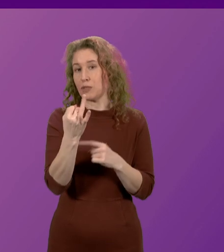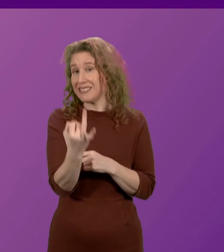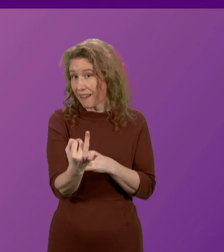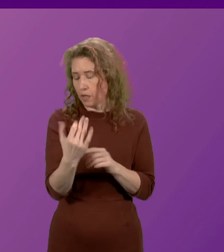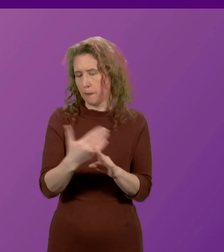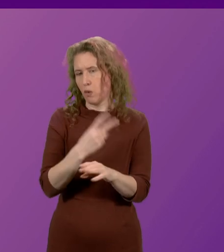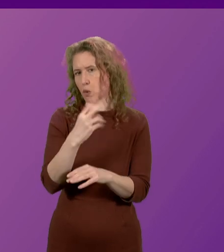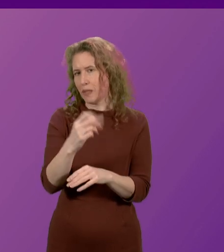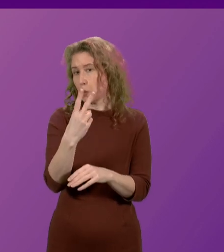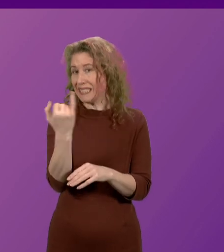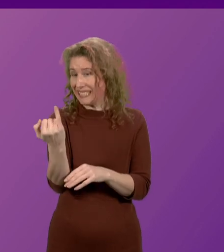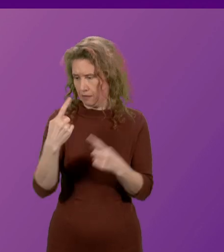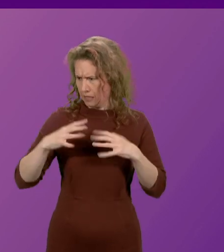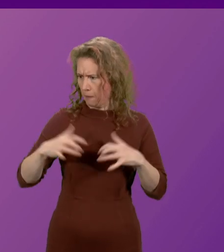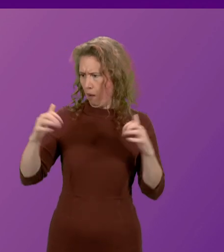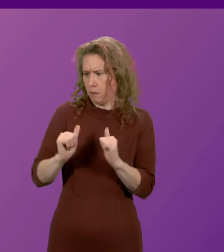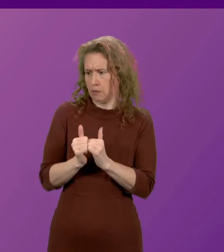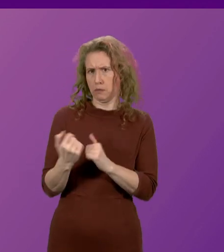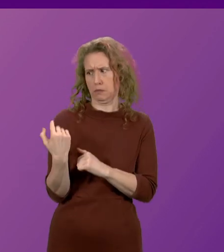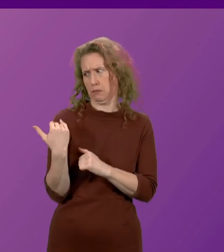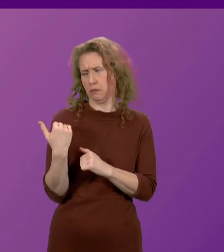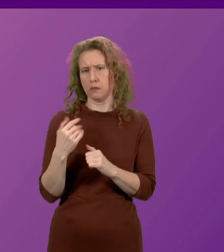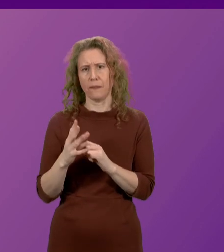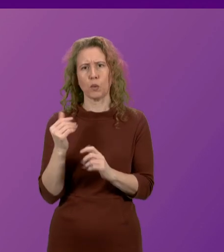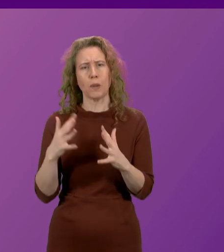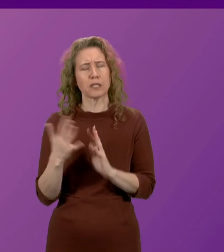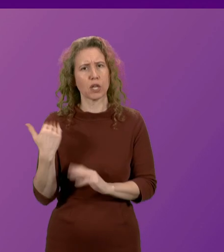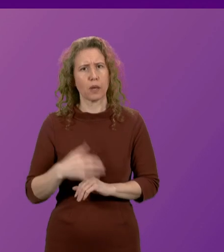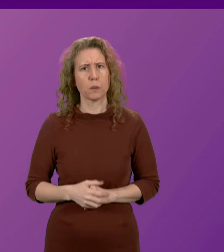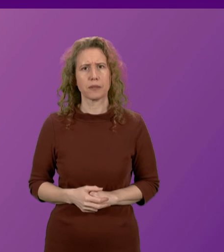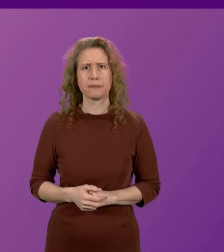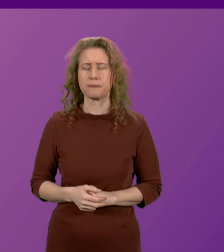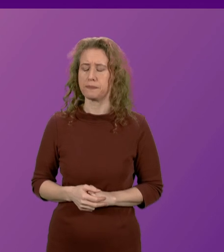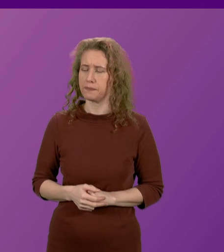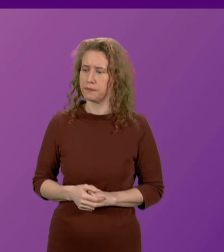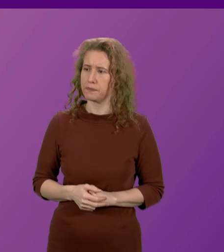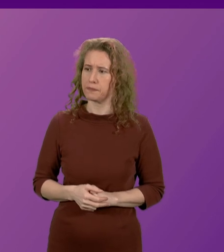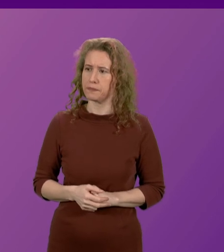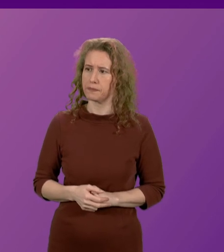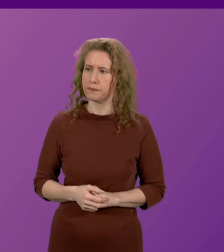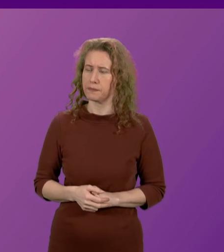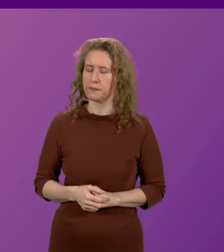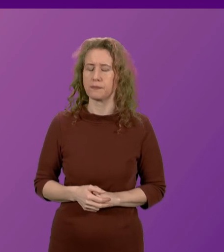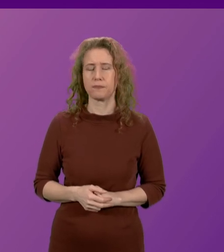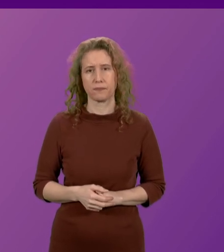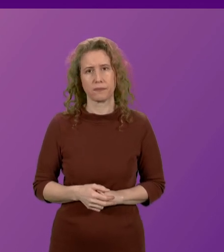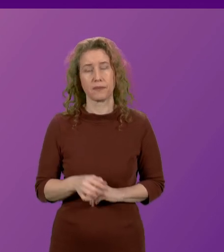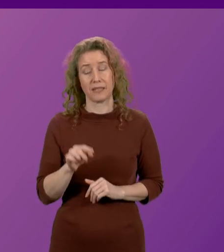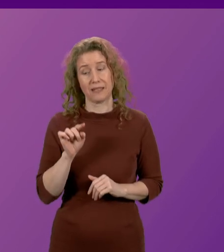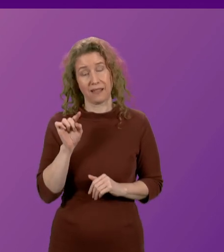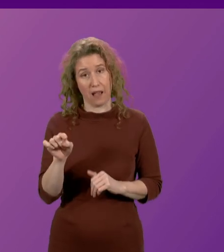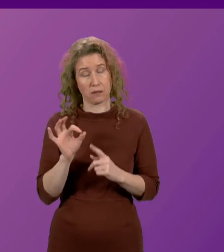as endorsed by this Parliament a few weeks ago? First Minister. President officer, that's a